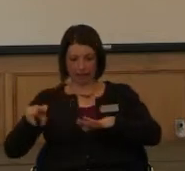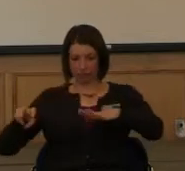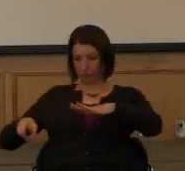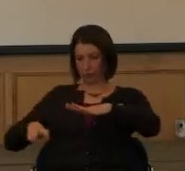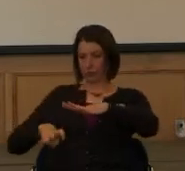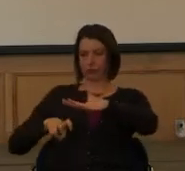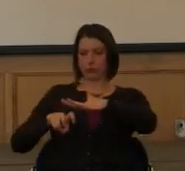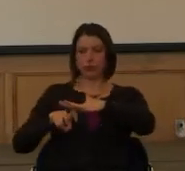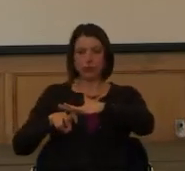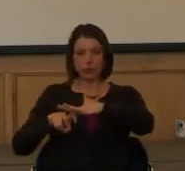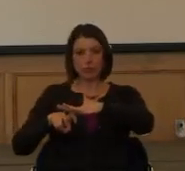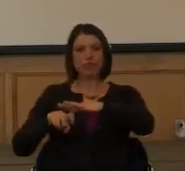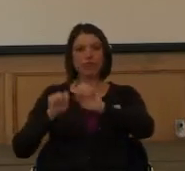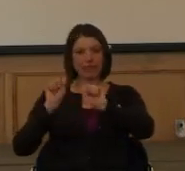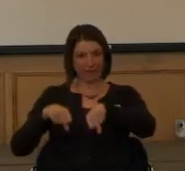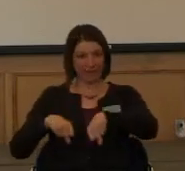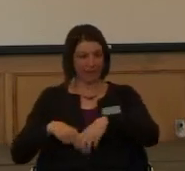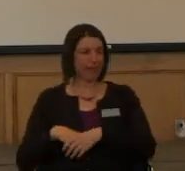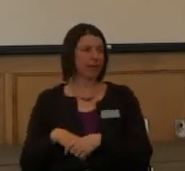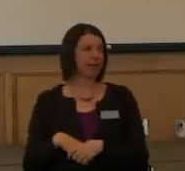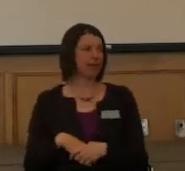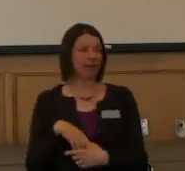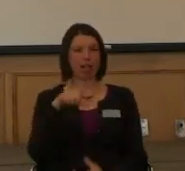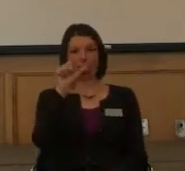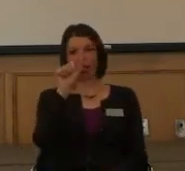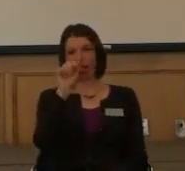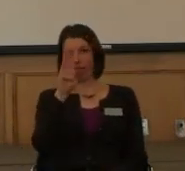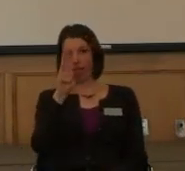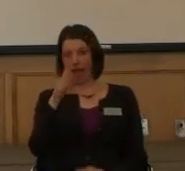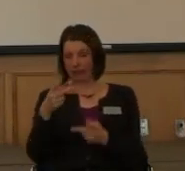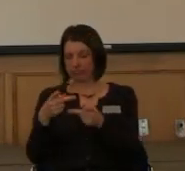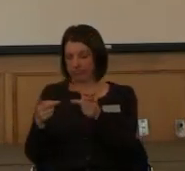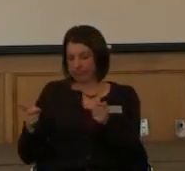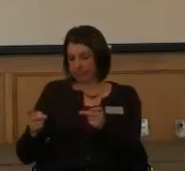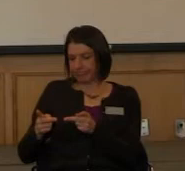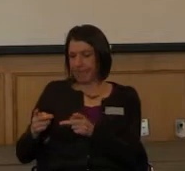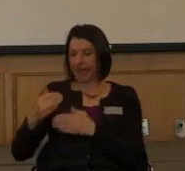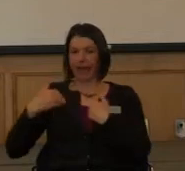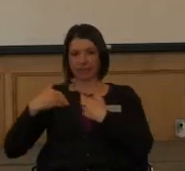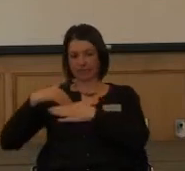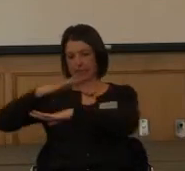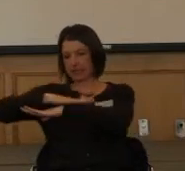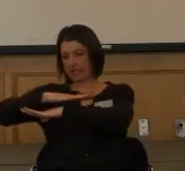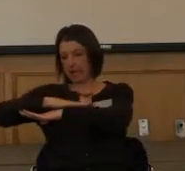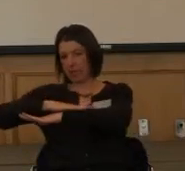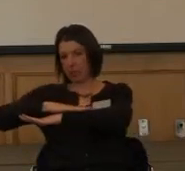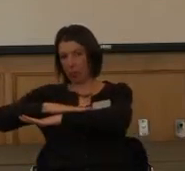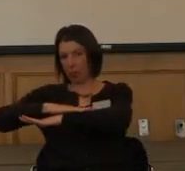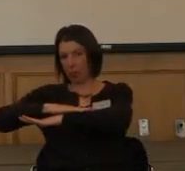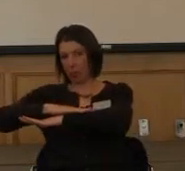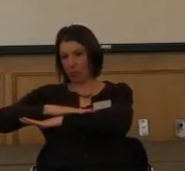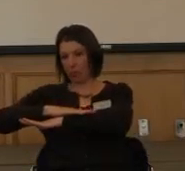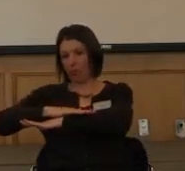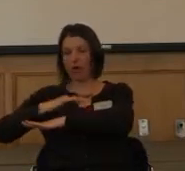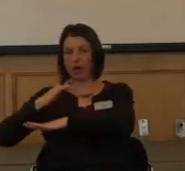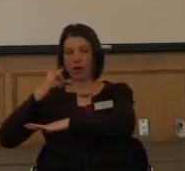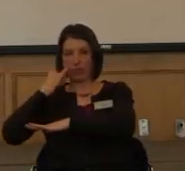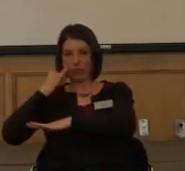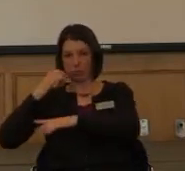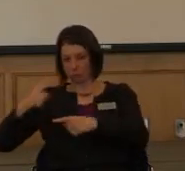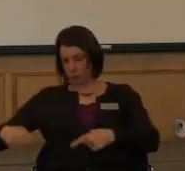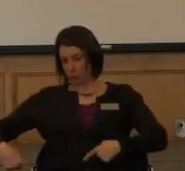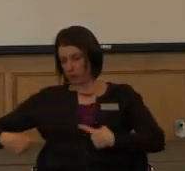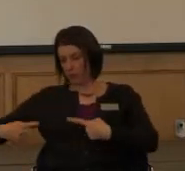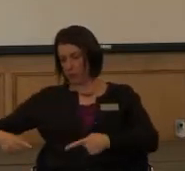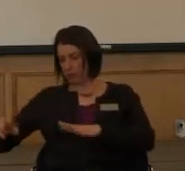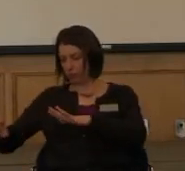pull up to. Lab space, maybe having a table, you know, if that person is working in your lab, you know,